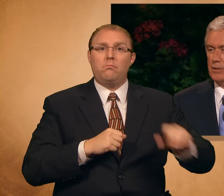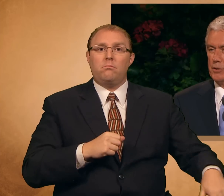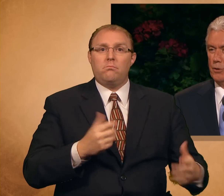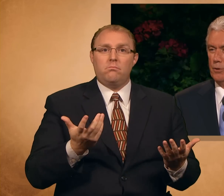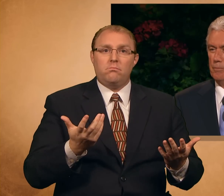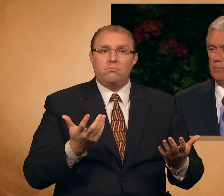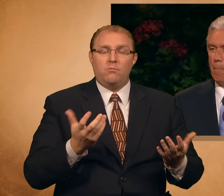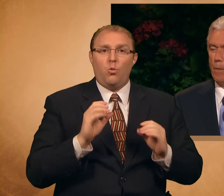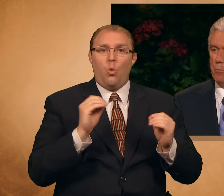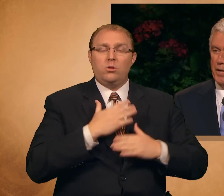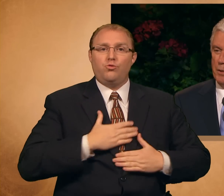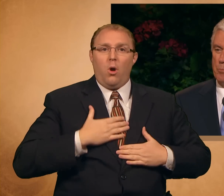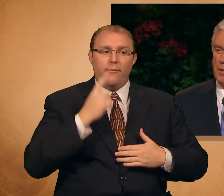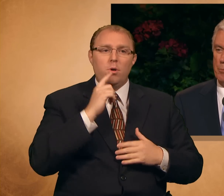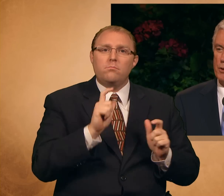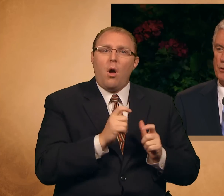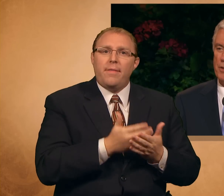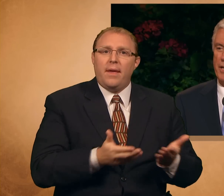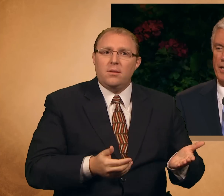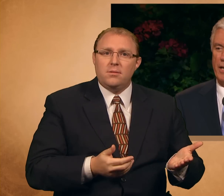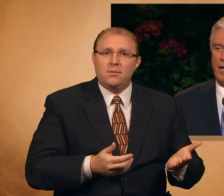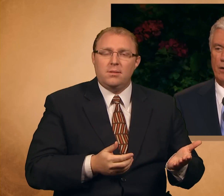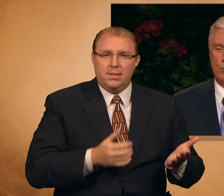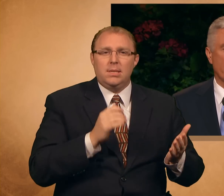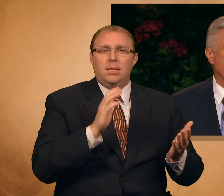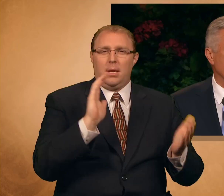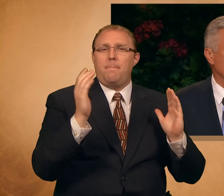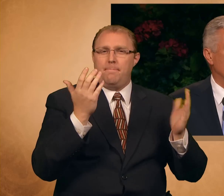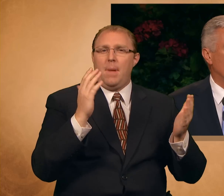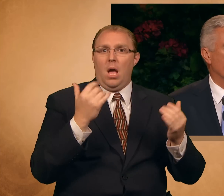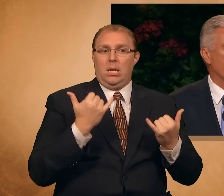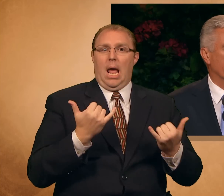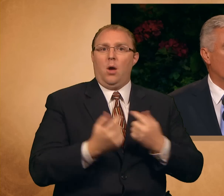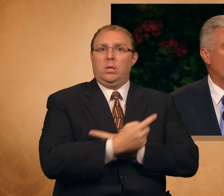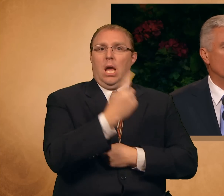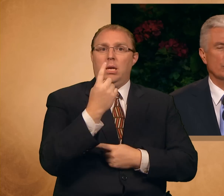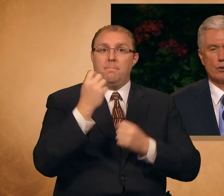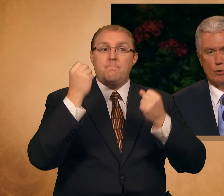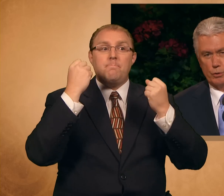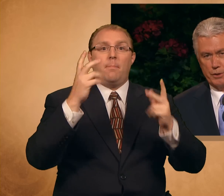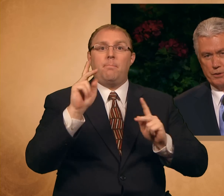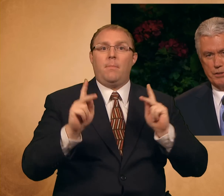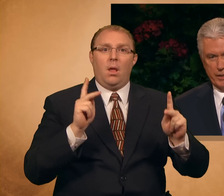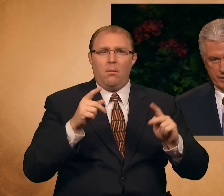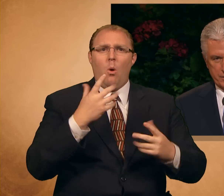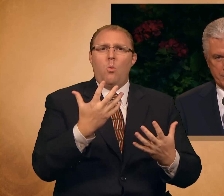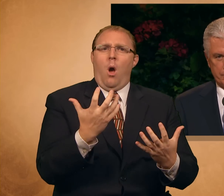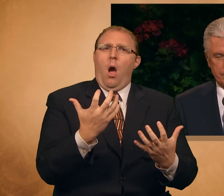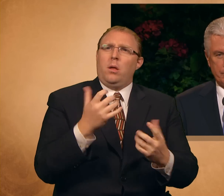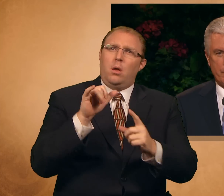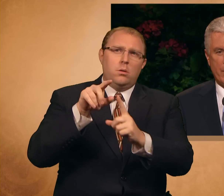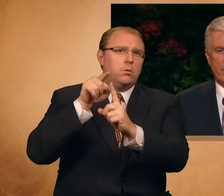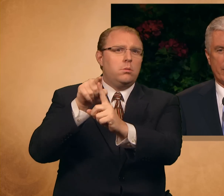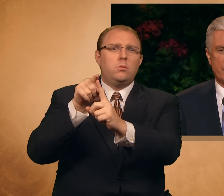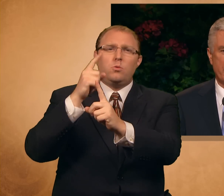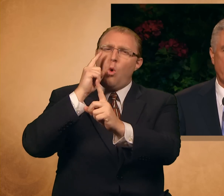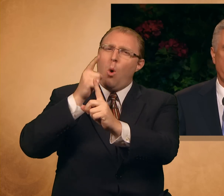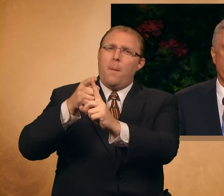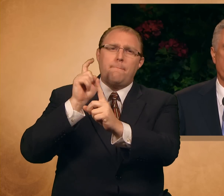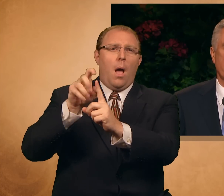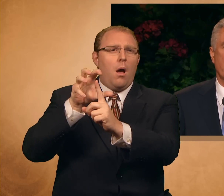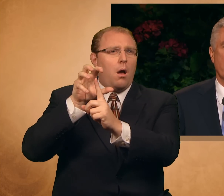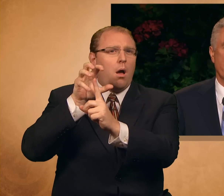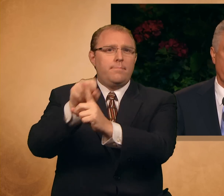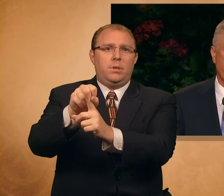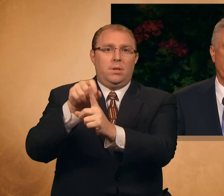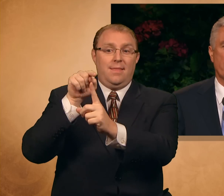So many people today are waiting for their own golden ticket, the ticket